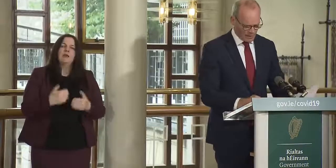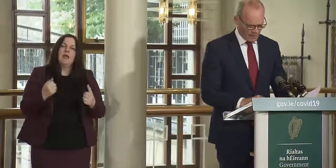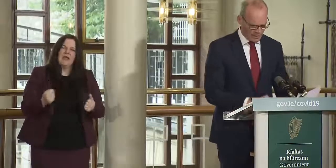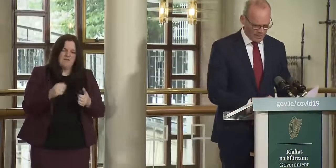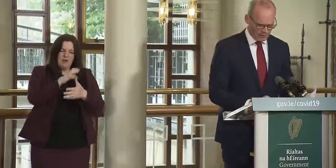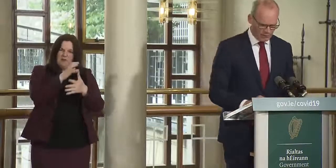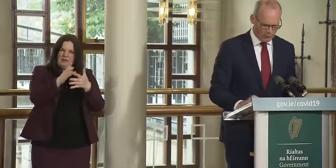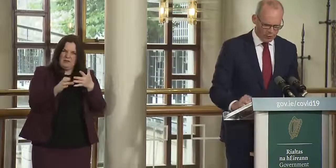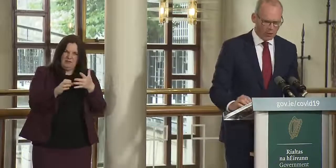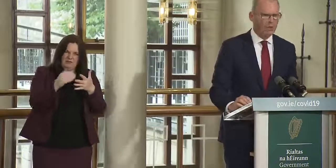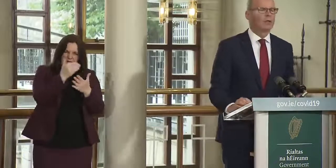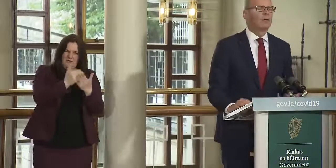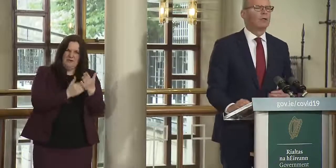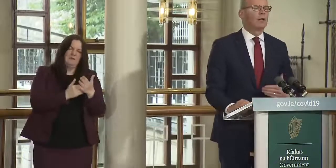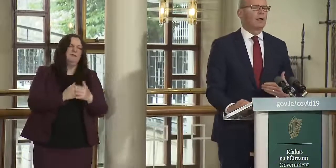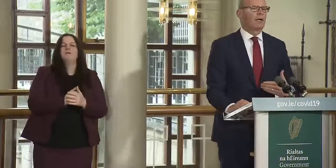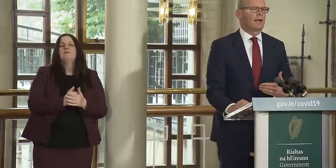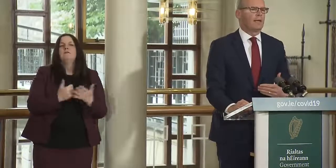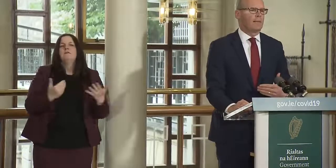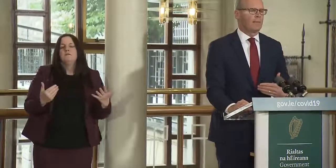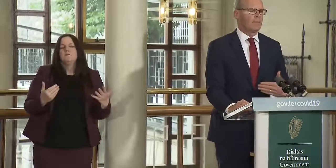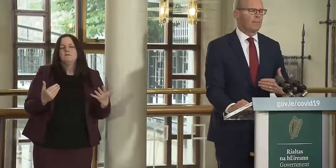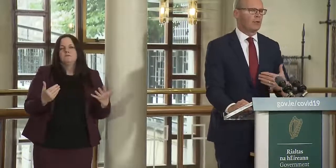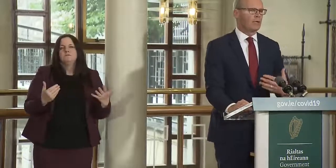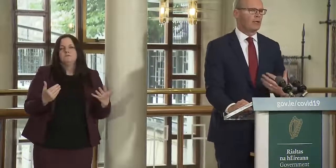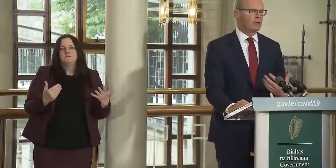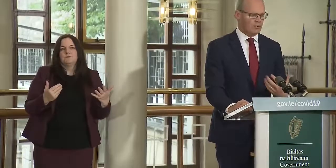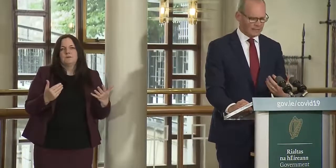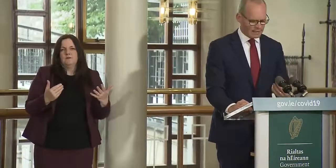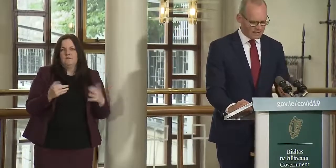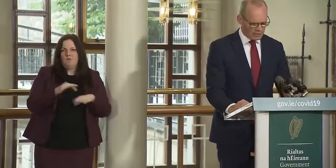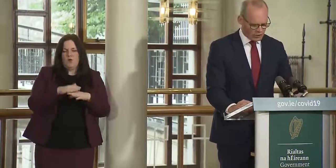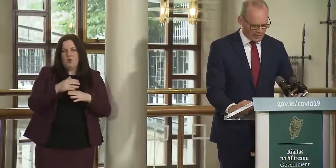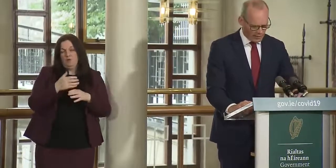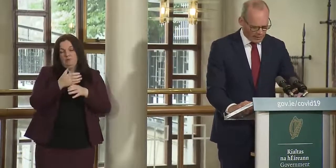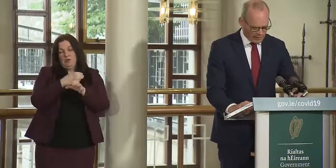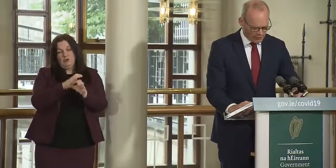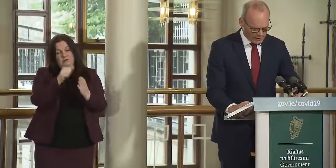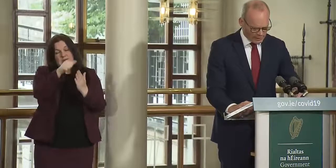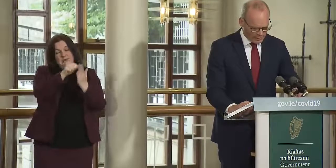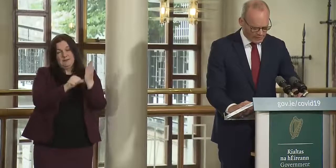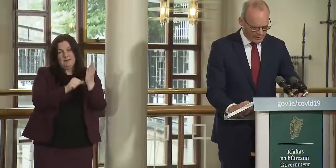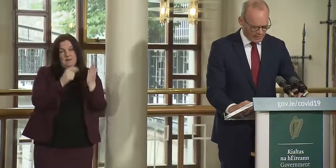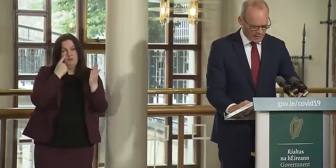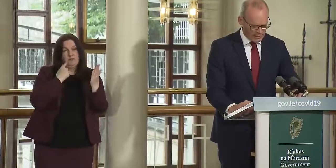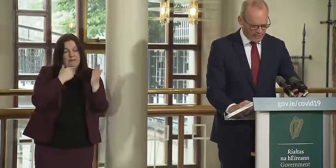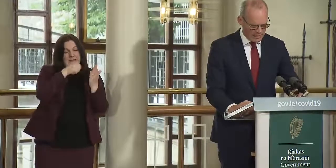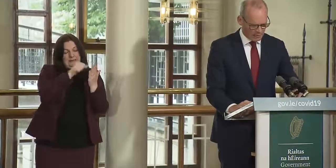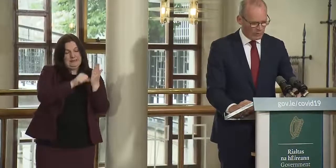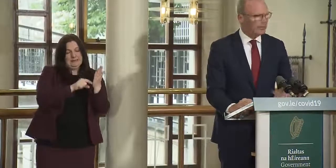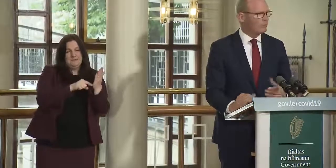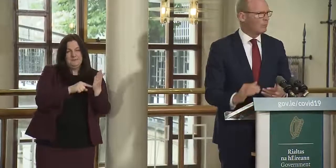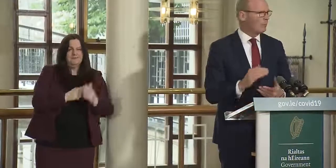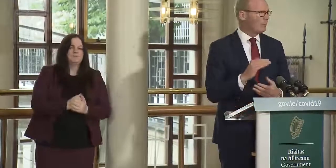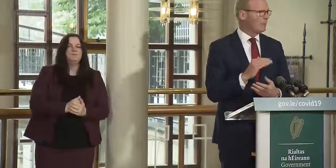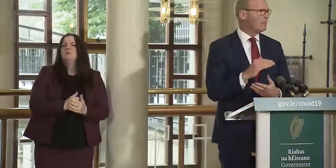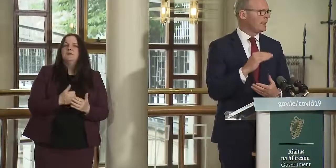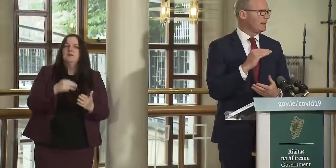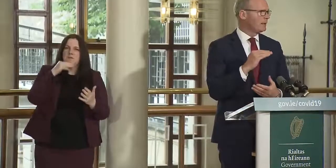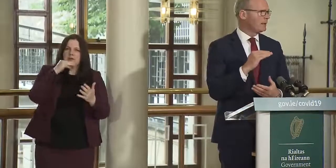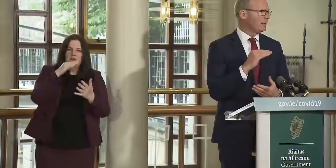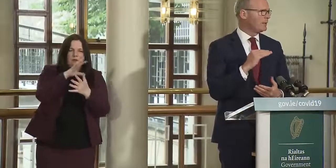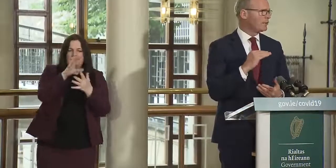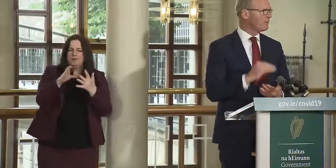uh for um putting countries essentially on a green list uh will will